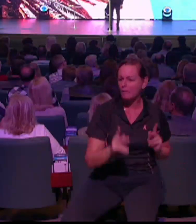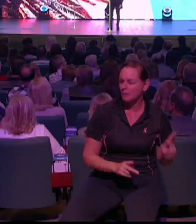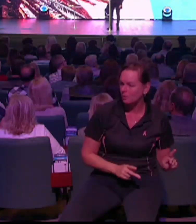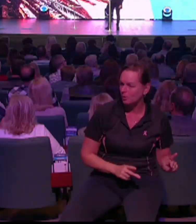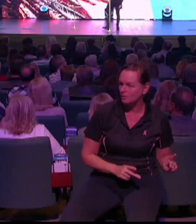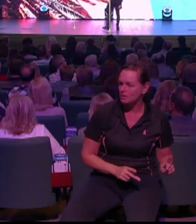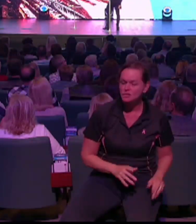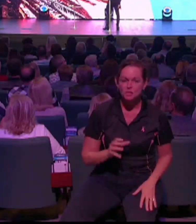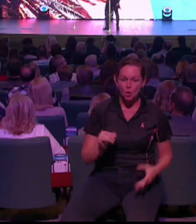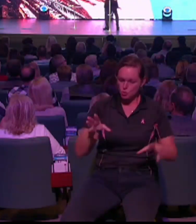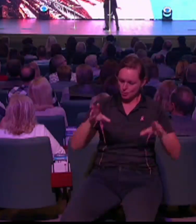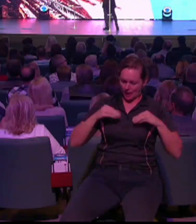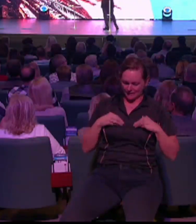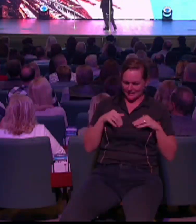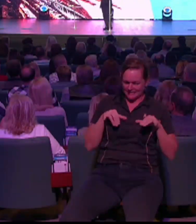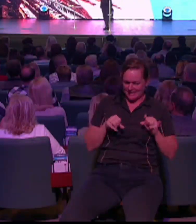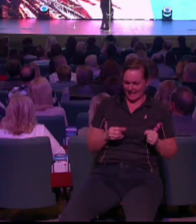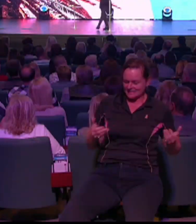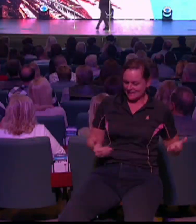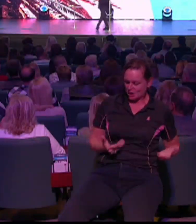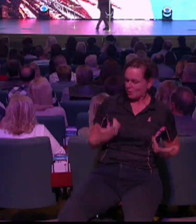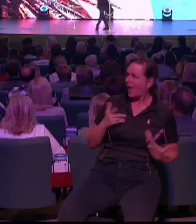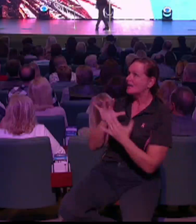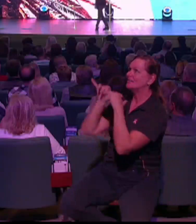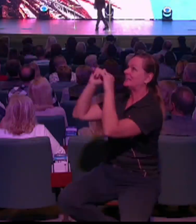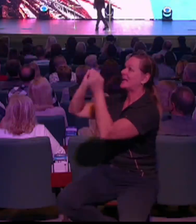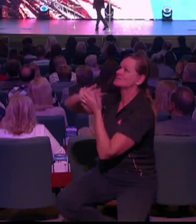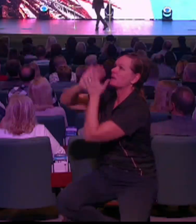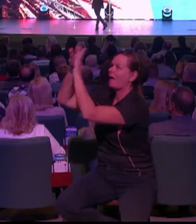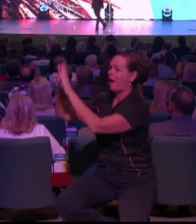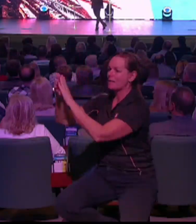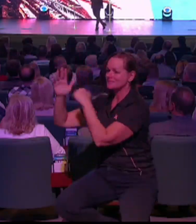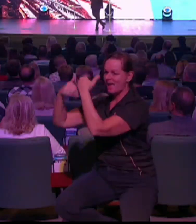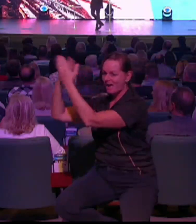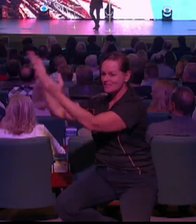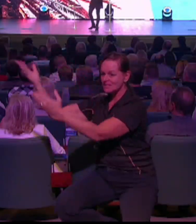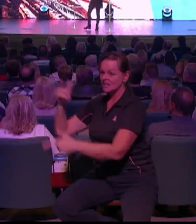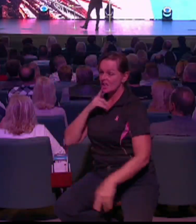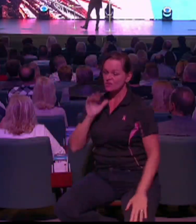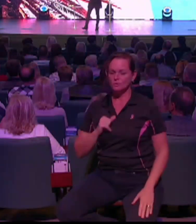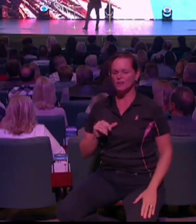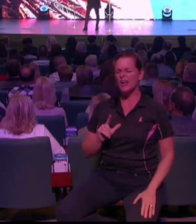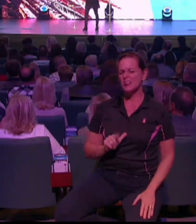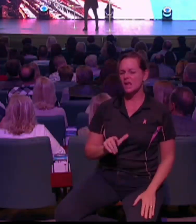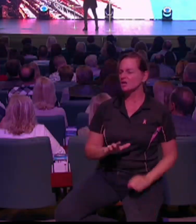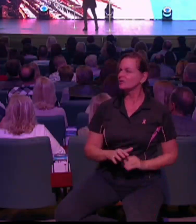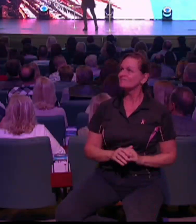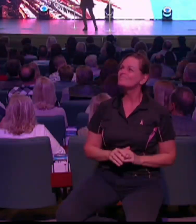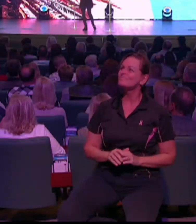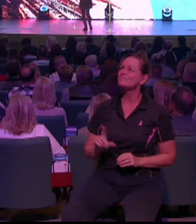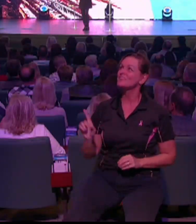And a no on earth is a no in heaven. You have complete access.